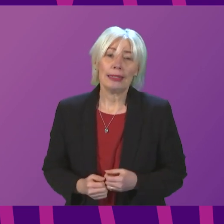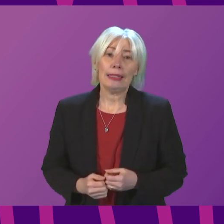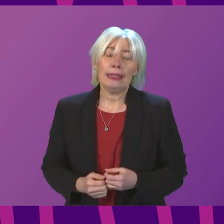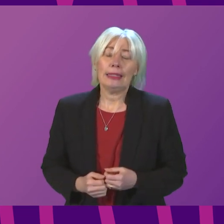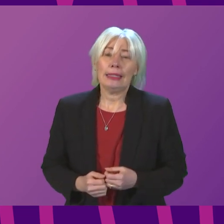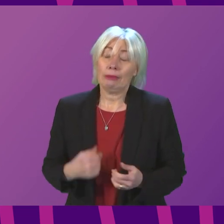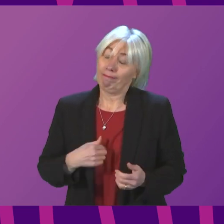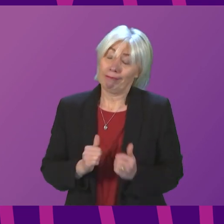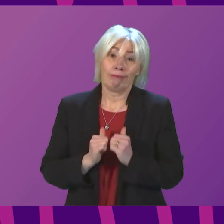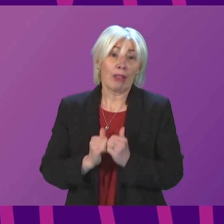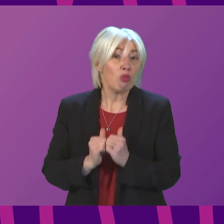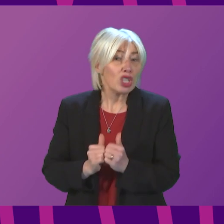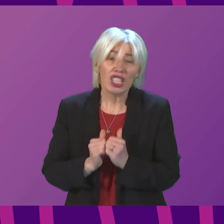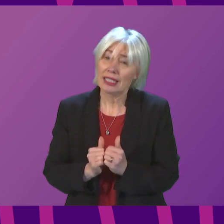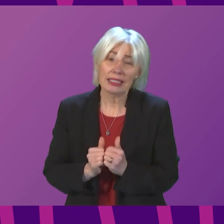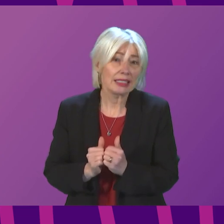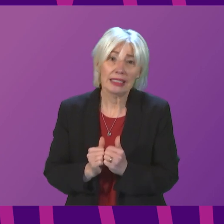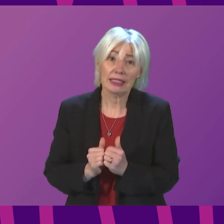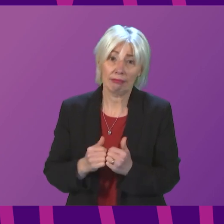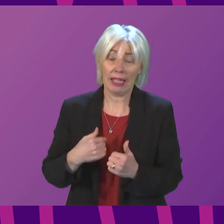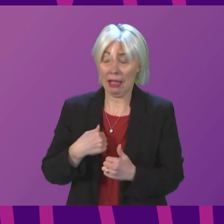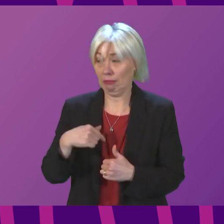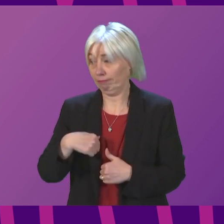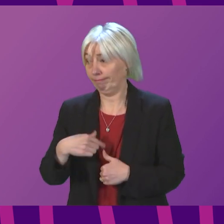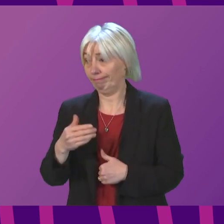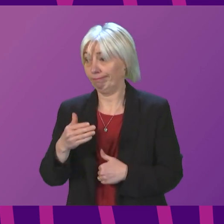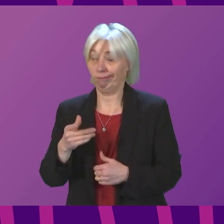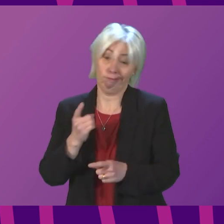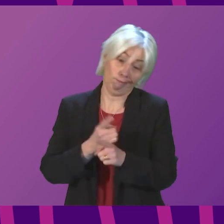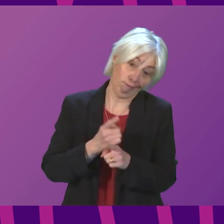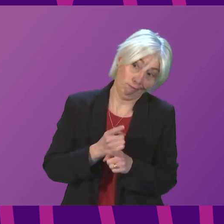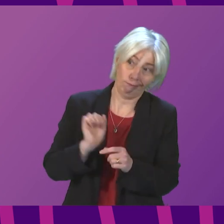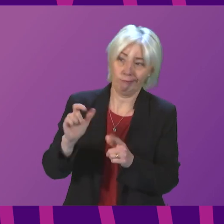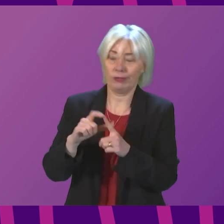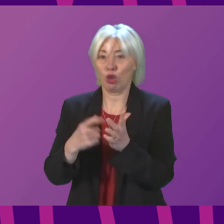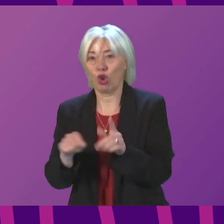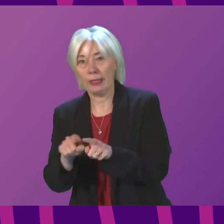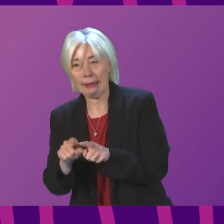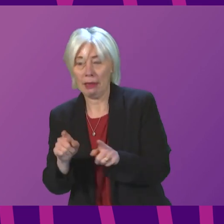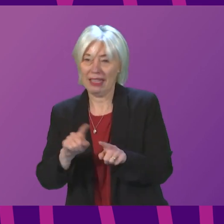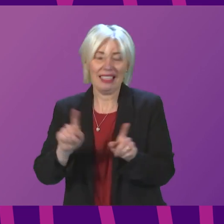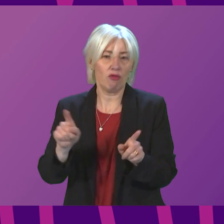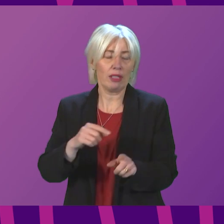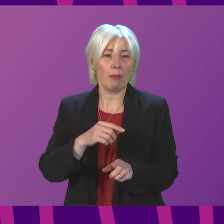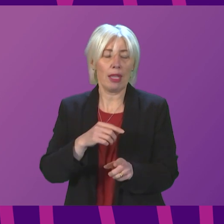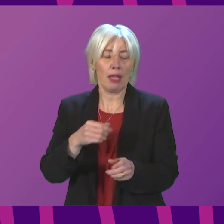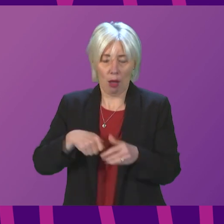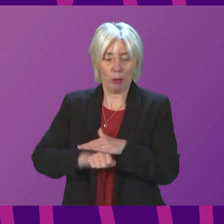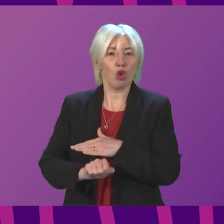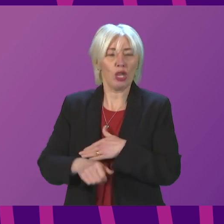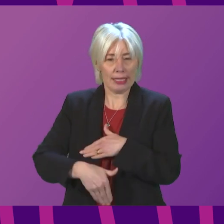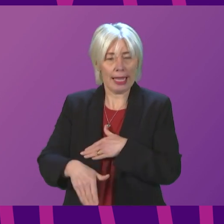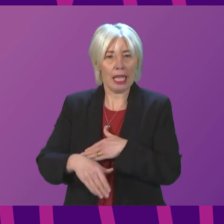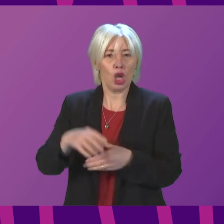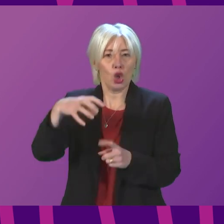I appreciate that while I talk, and indeed Douglas Ross has talked about a number of different maternity units, the